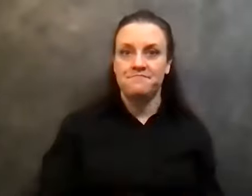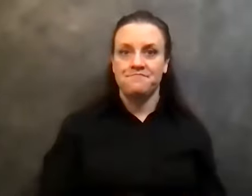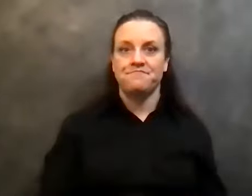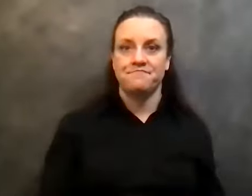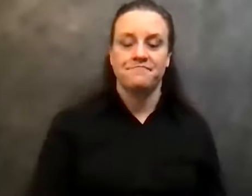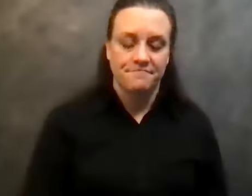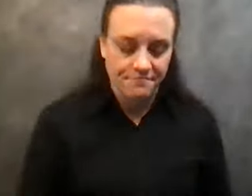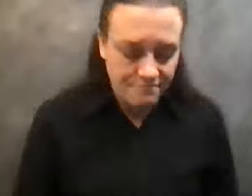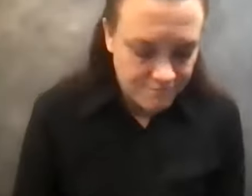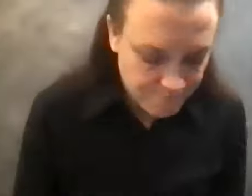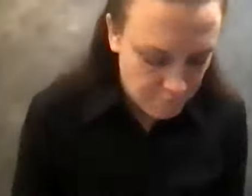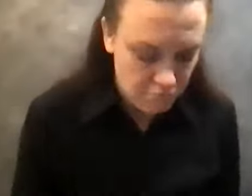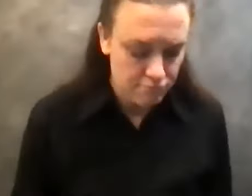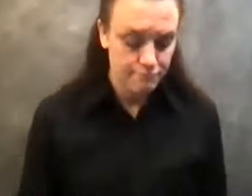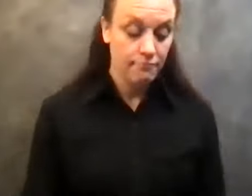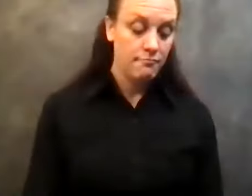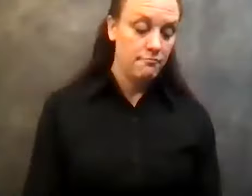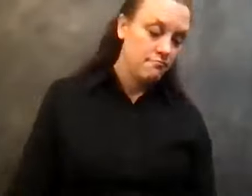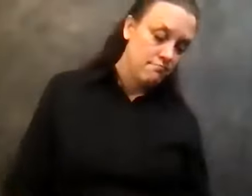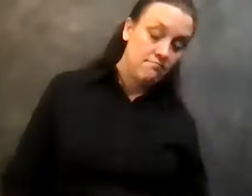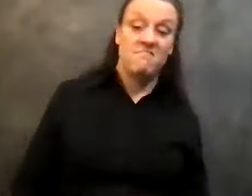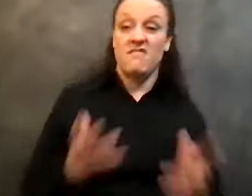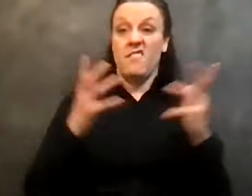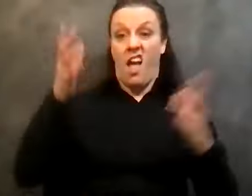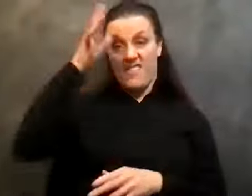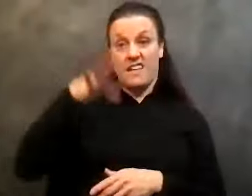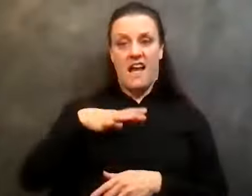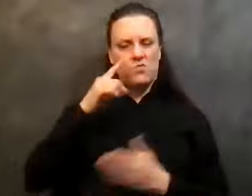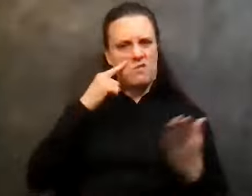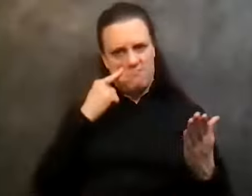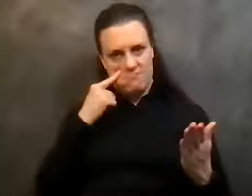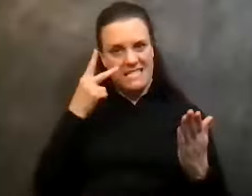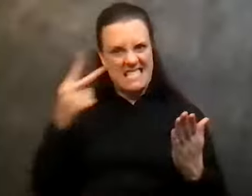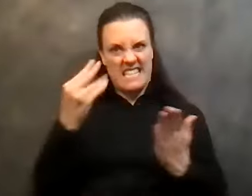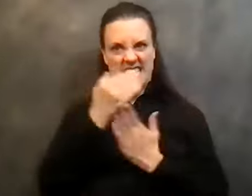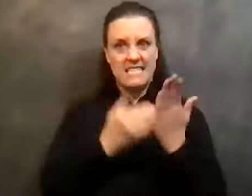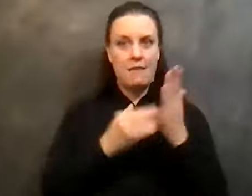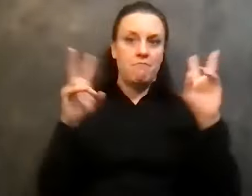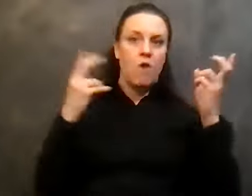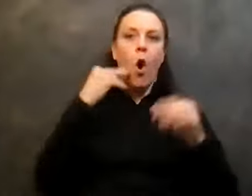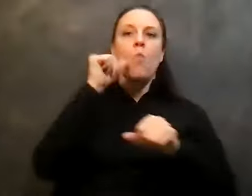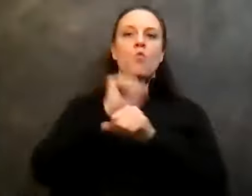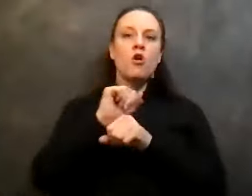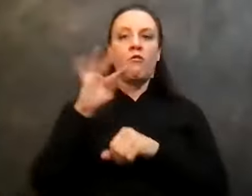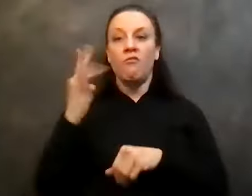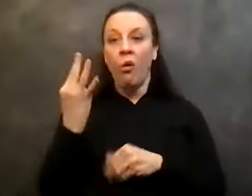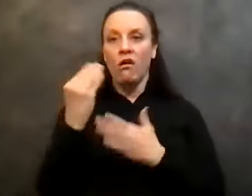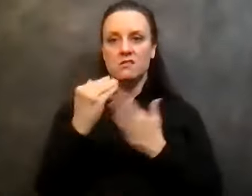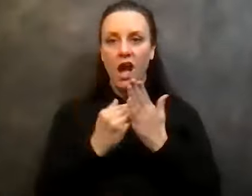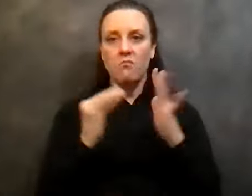A lot of the guys would see this step work, this homework, you know, the fourth step and all, especially the ninth